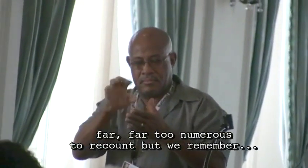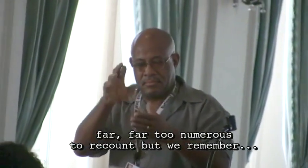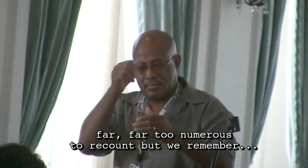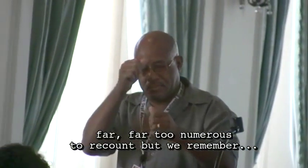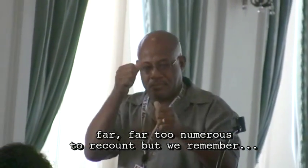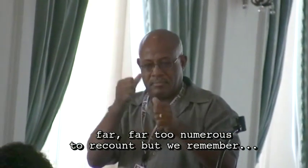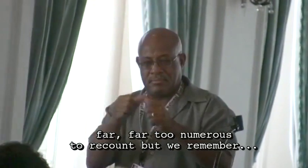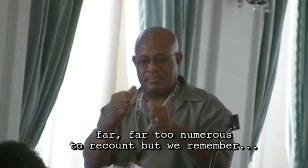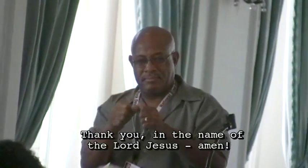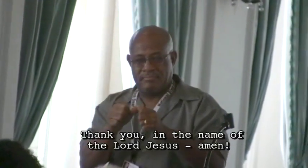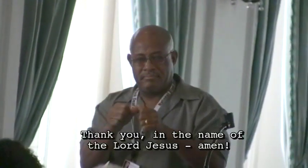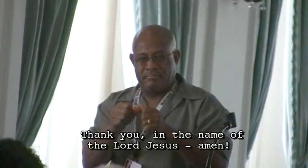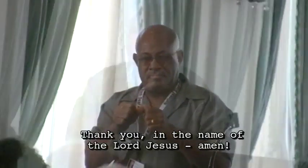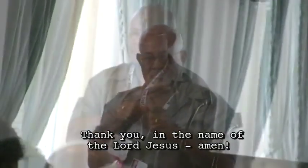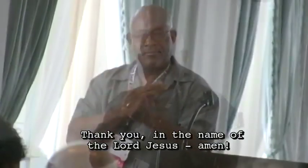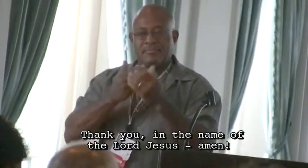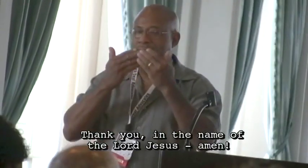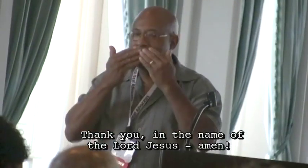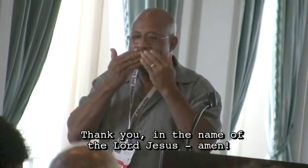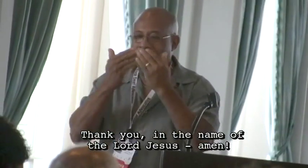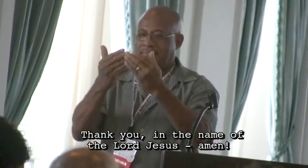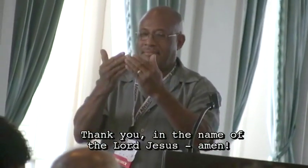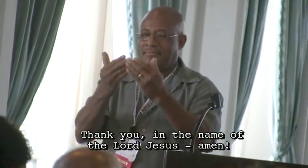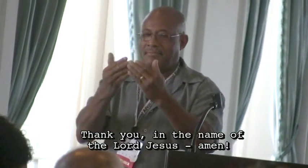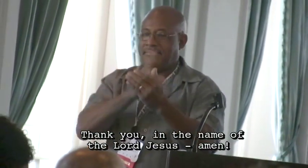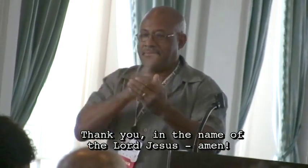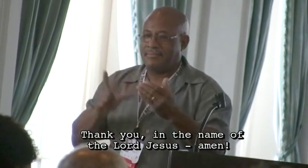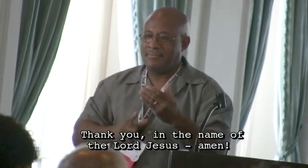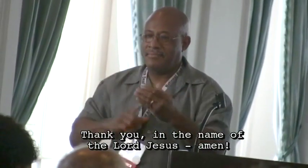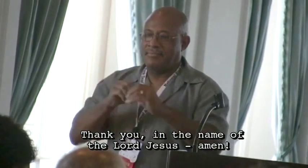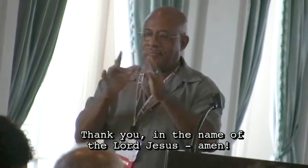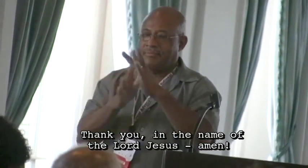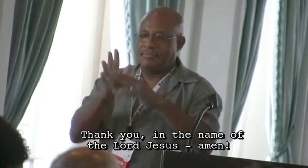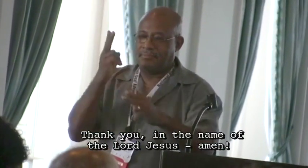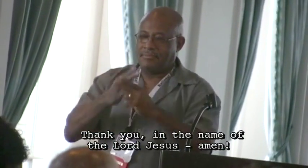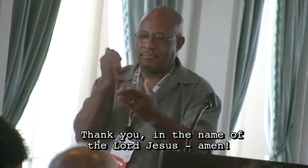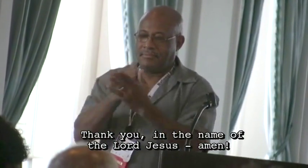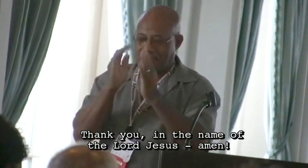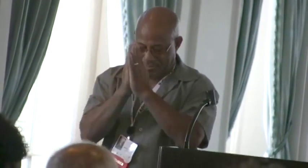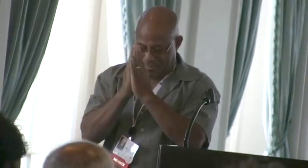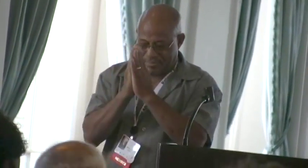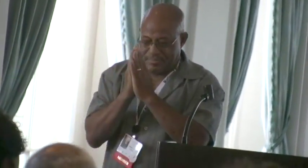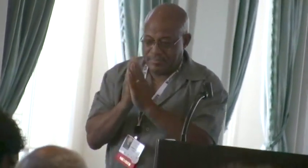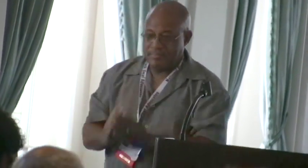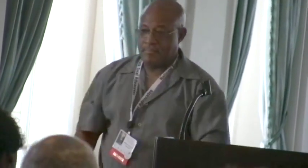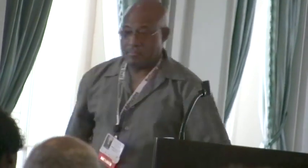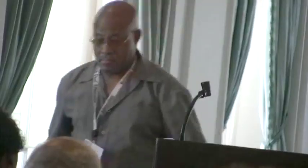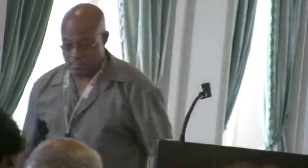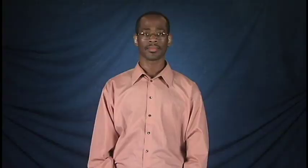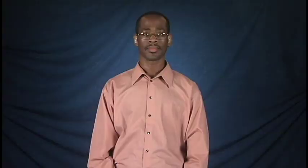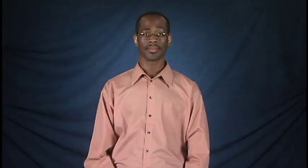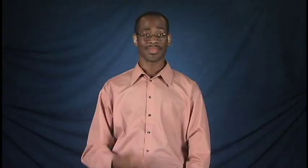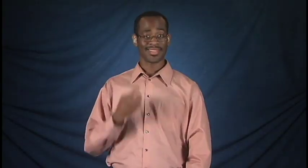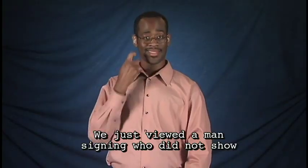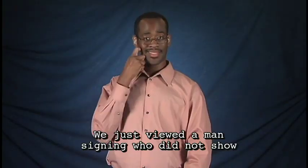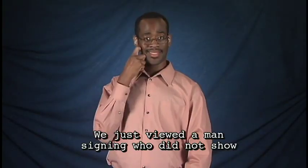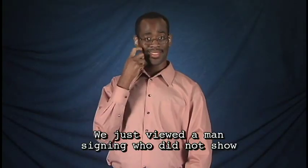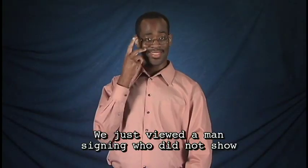But we remember, thank you in the name of the Lord Jesus, amen. We just viewed a man